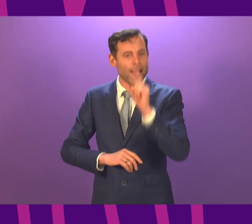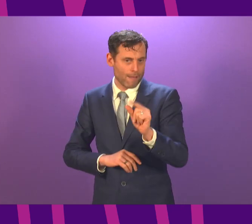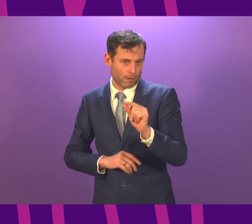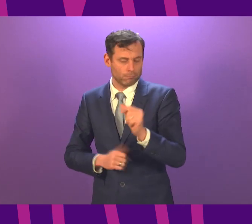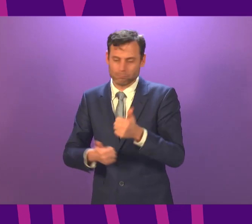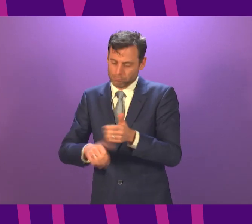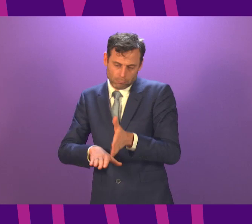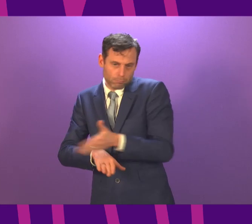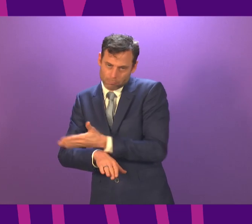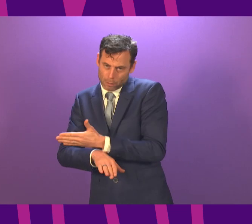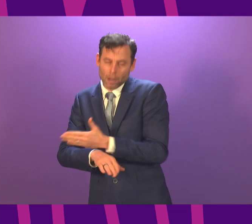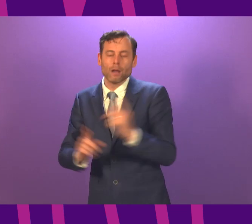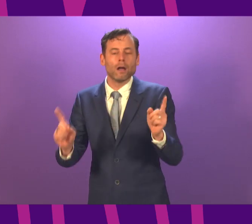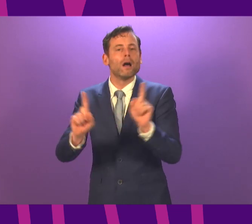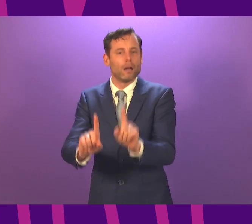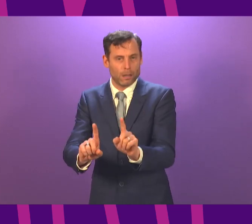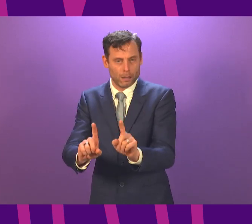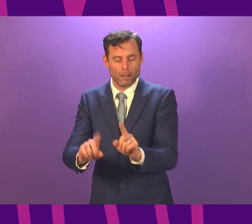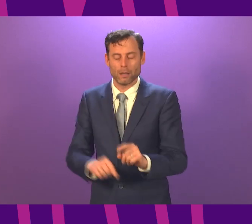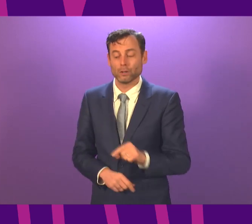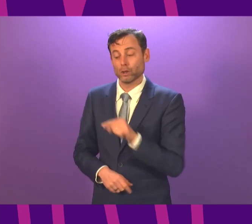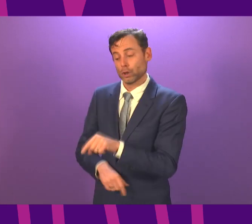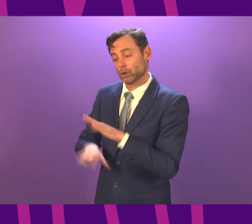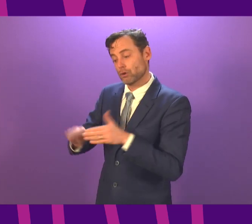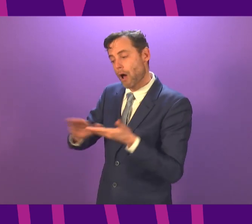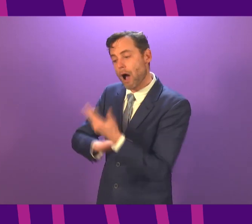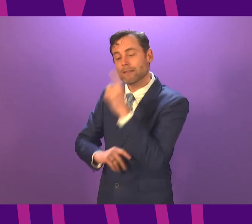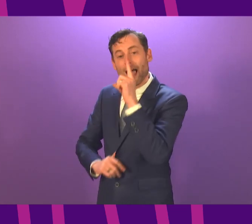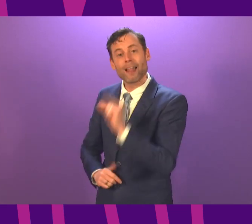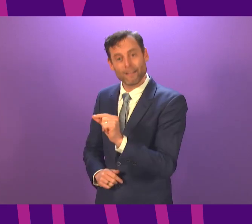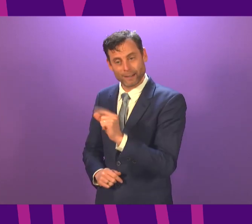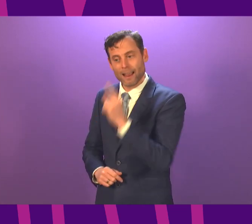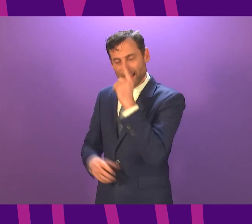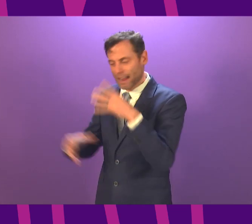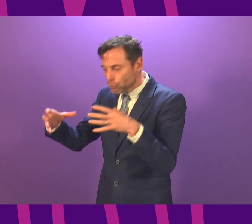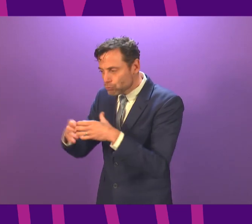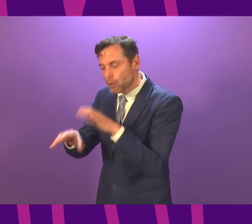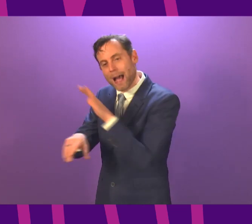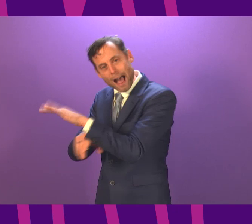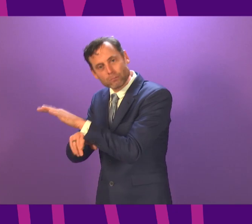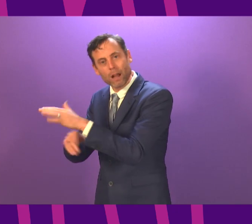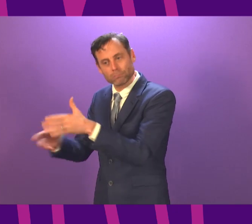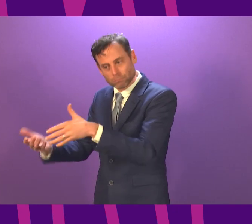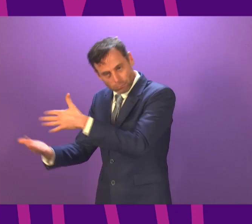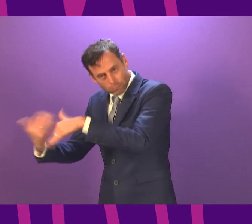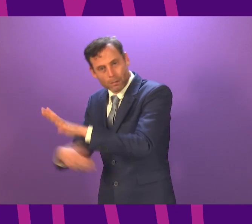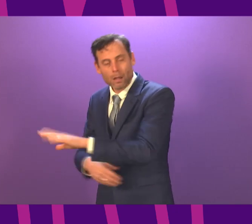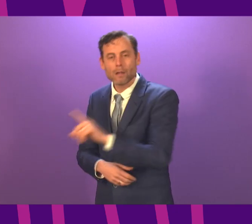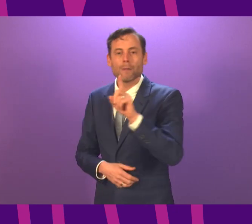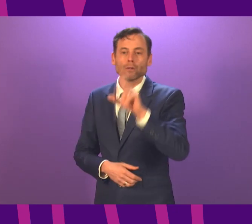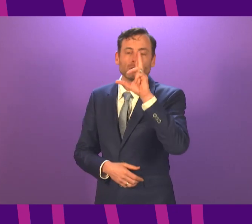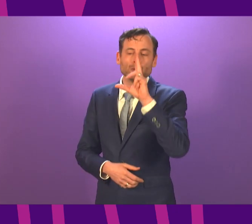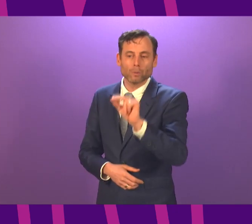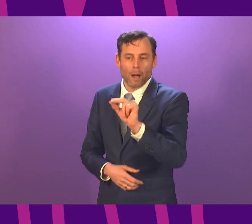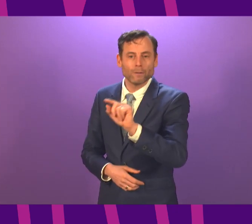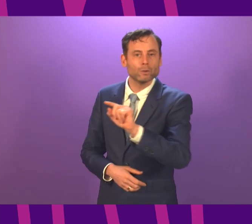larger groups, including in organised gatherings. However, for everyone else, including 12 to 17-year-olds, outdoor exercise should only take place in a